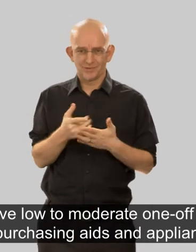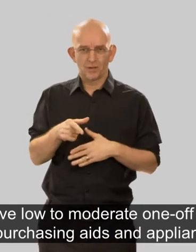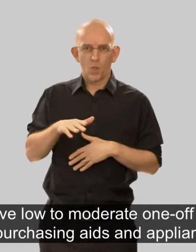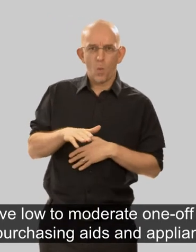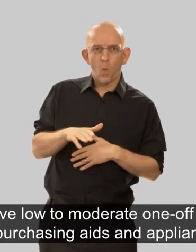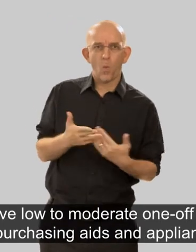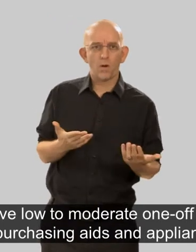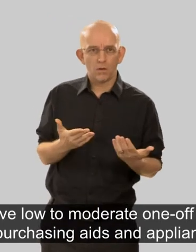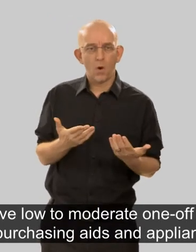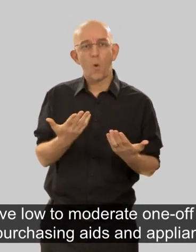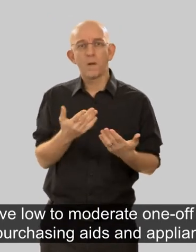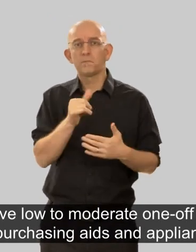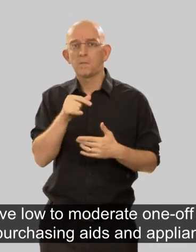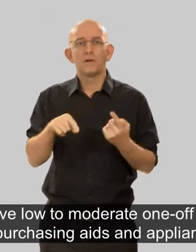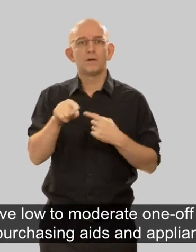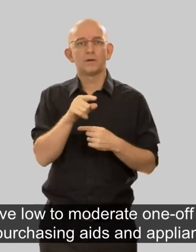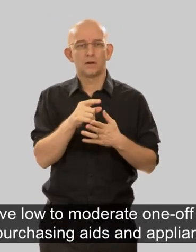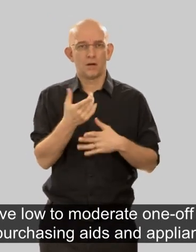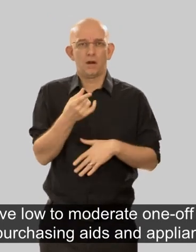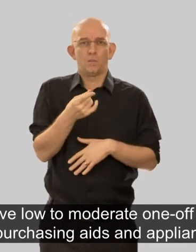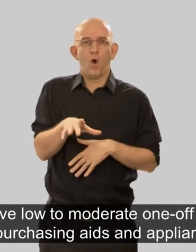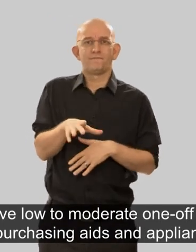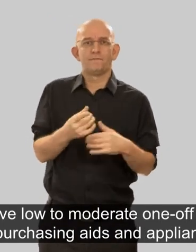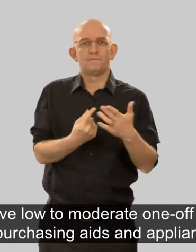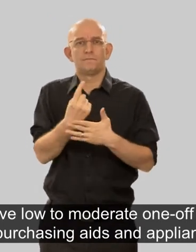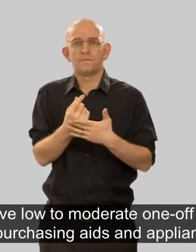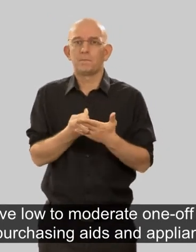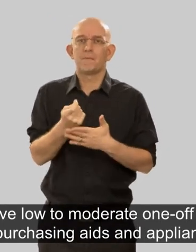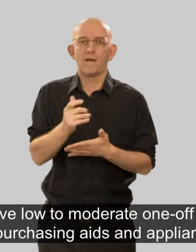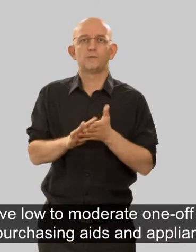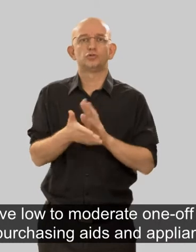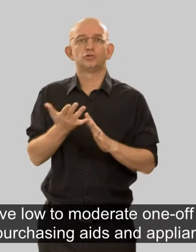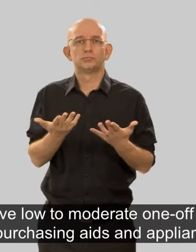may have low to moderate one-off costs from purchasing aids and appliances